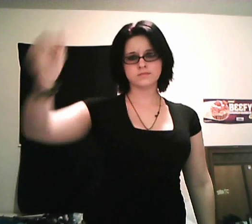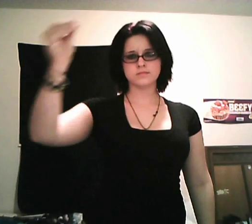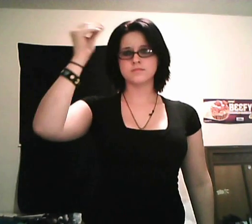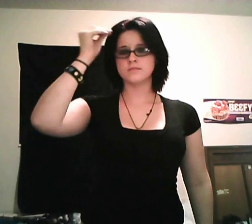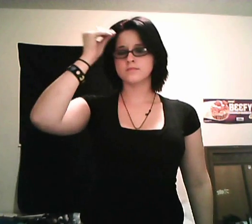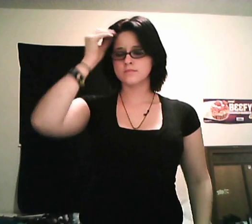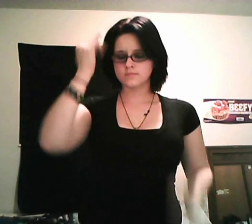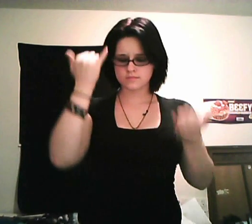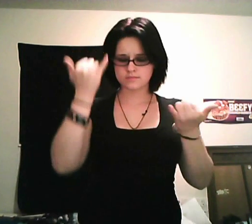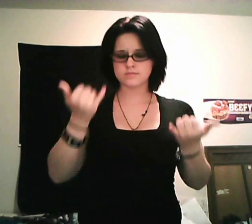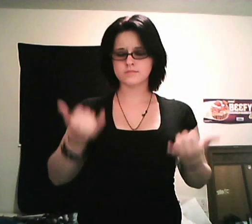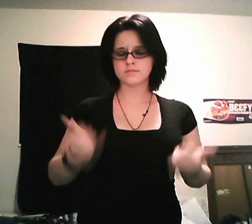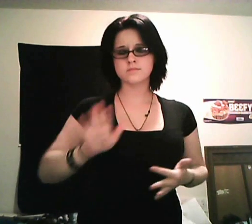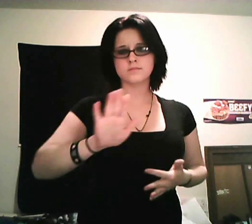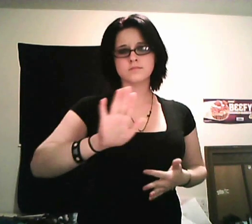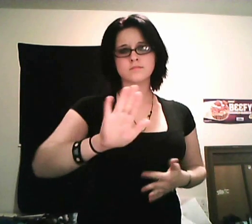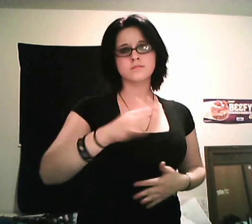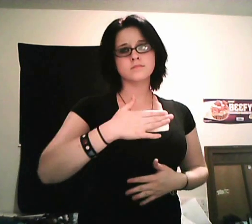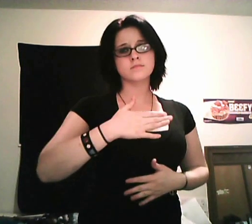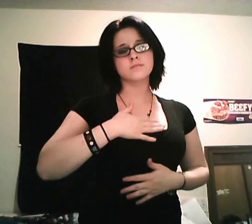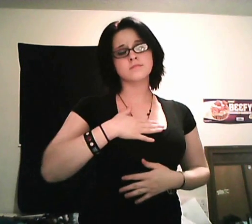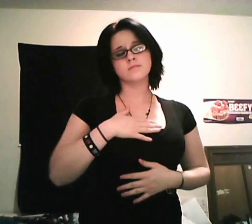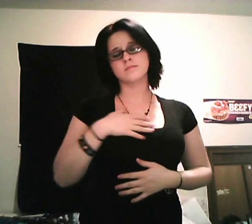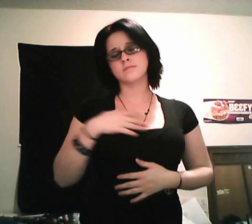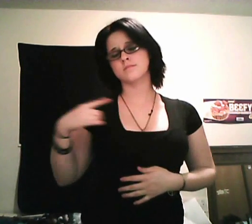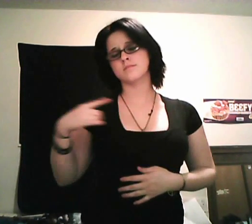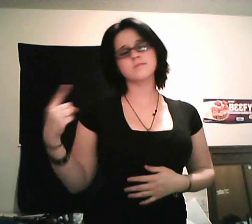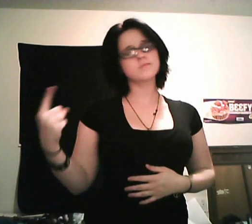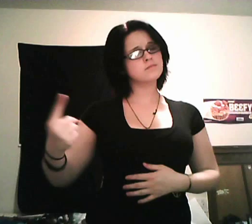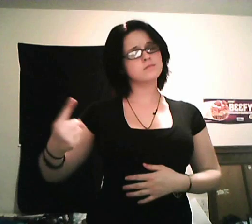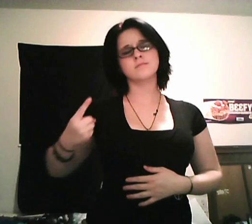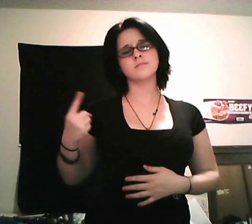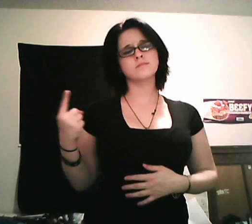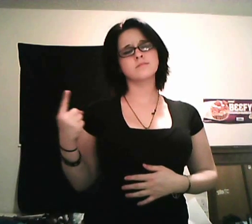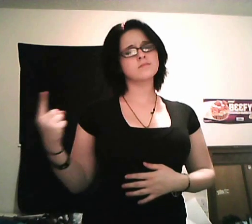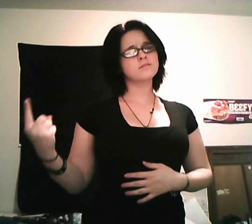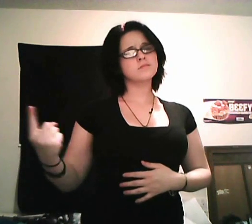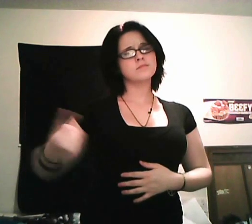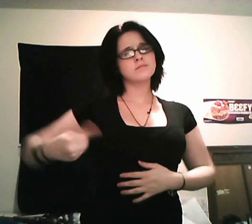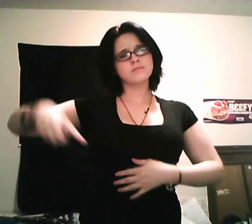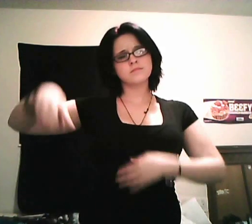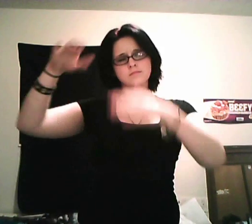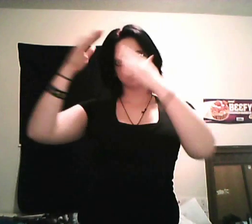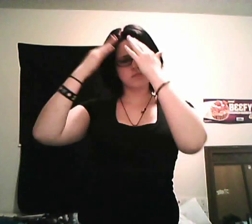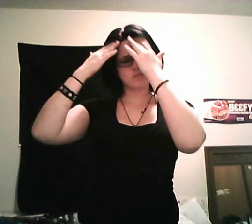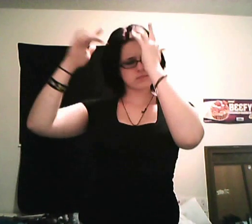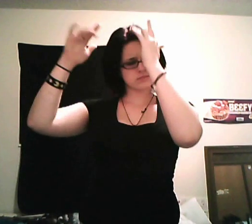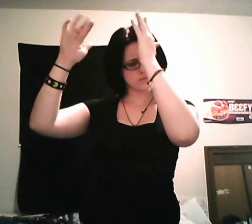I know now You're my only hope